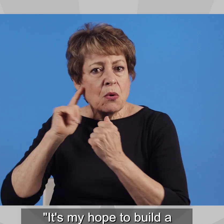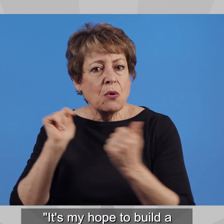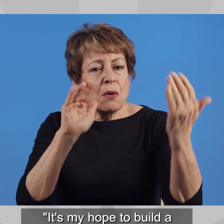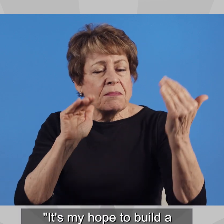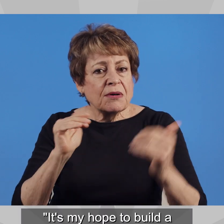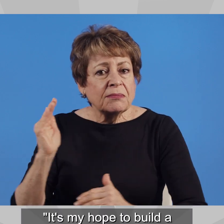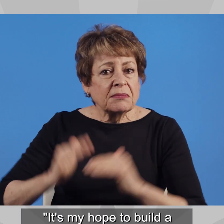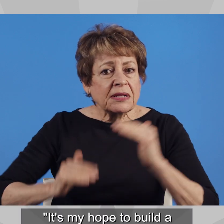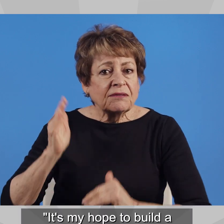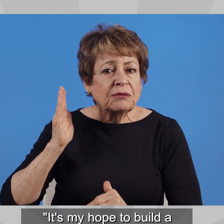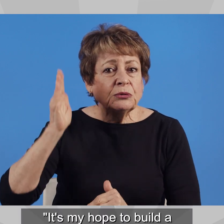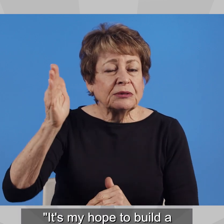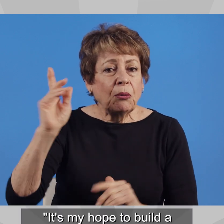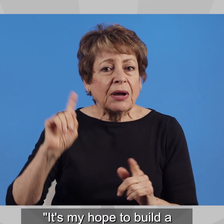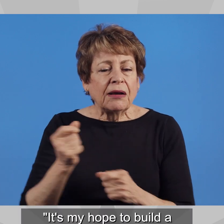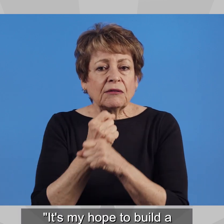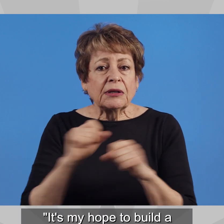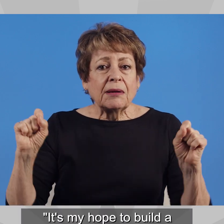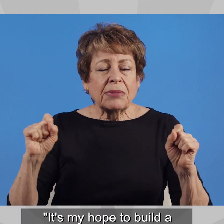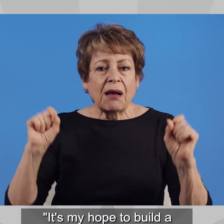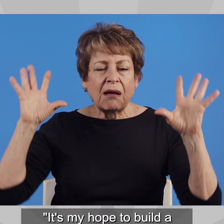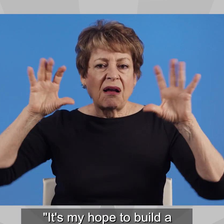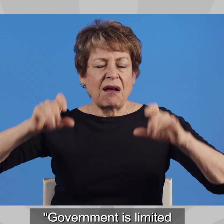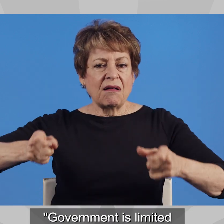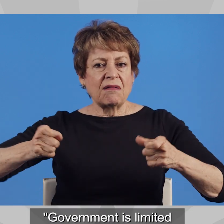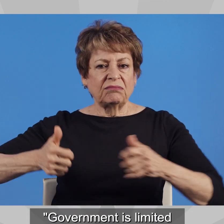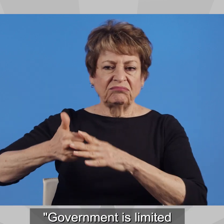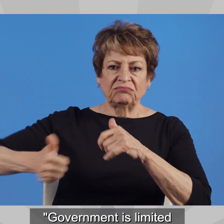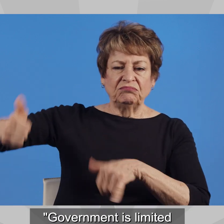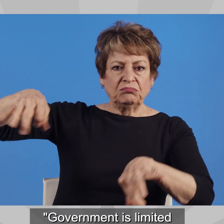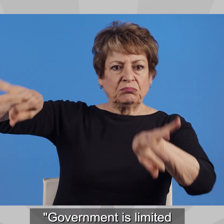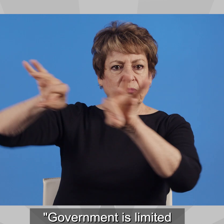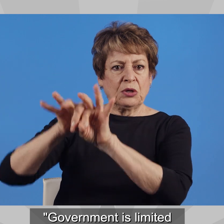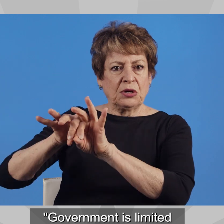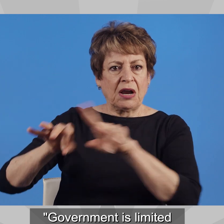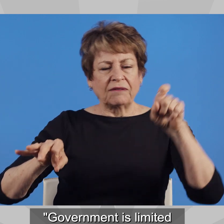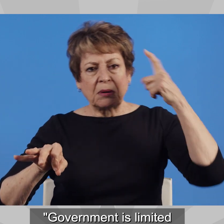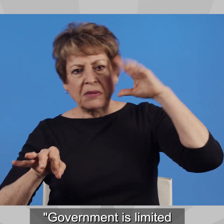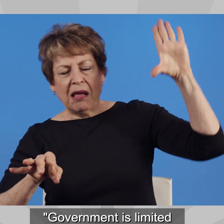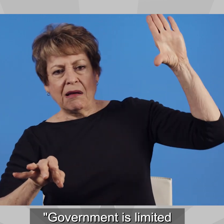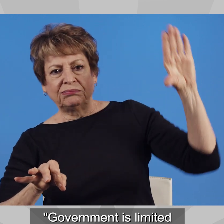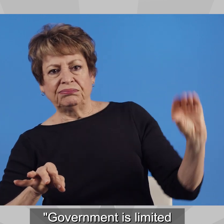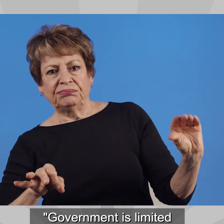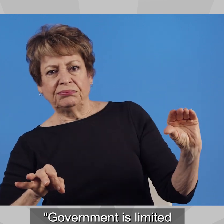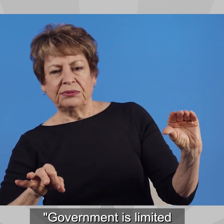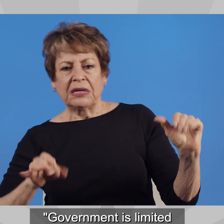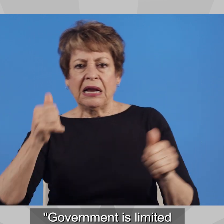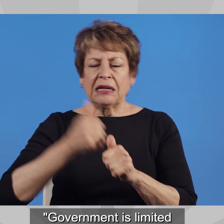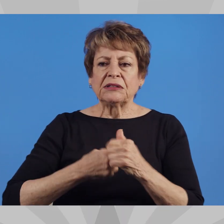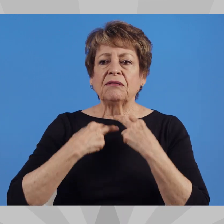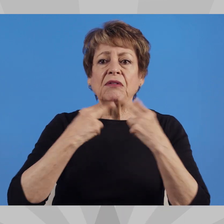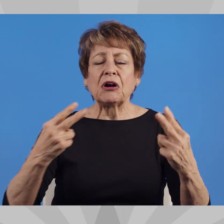It's my hope to build a future where freedom reigns, government is limited, and every voice is